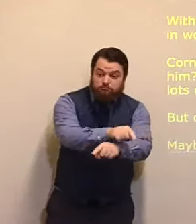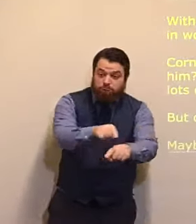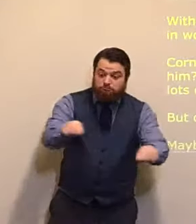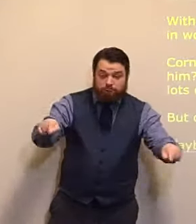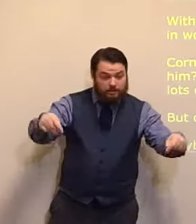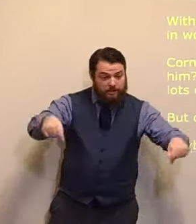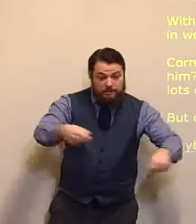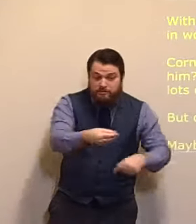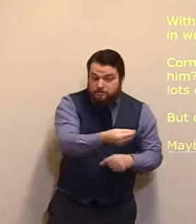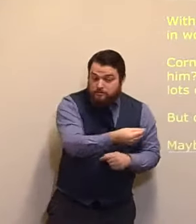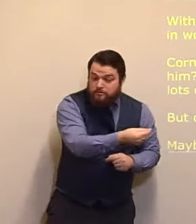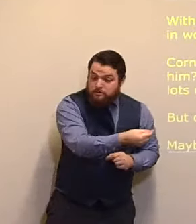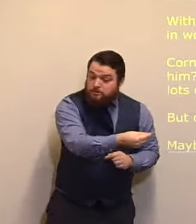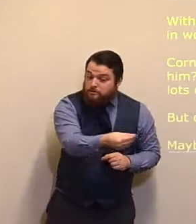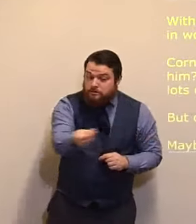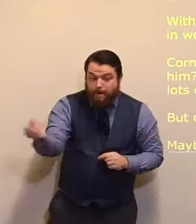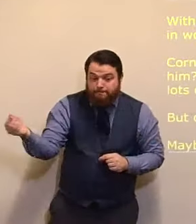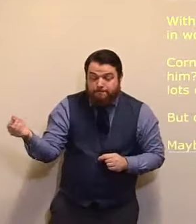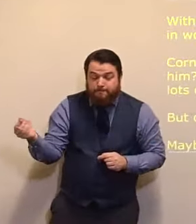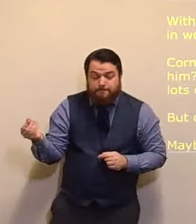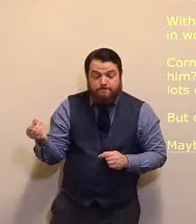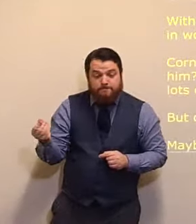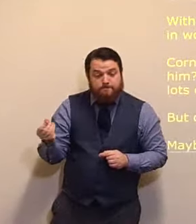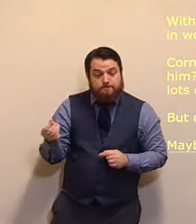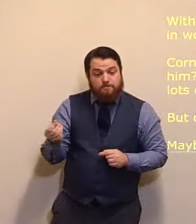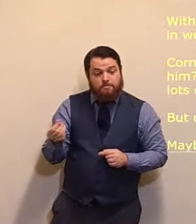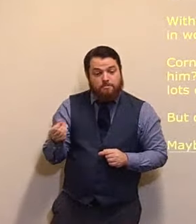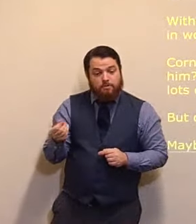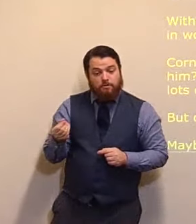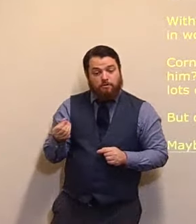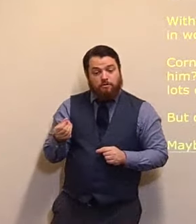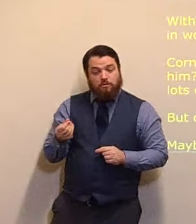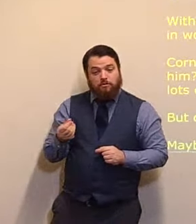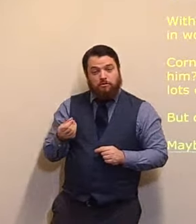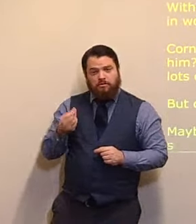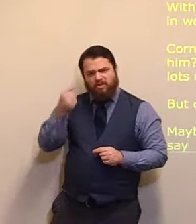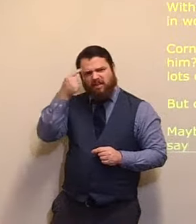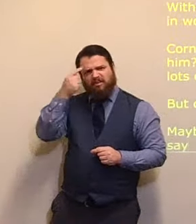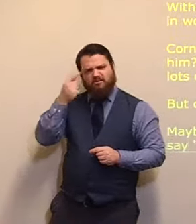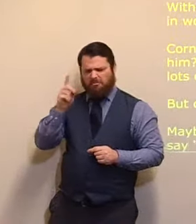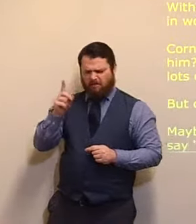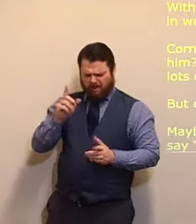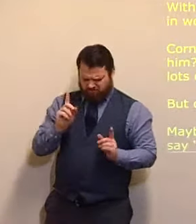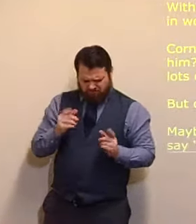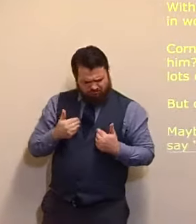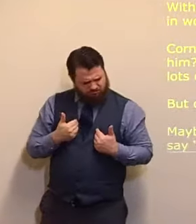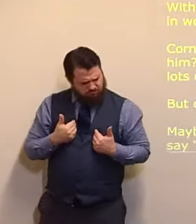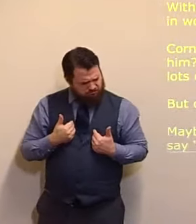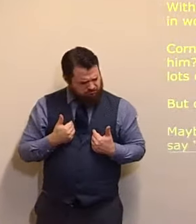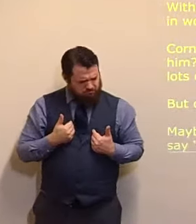are, who are still, oh, what about, what about, religions?